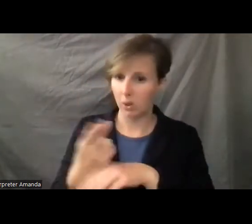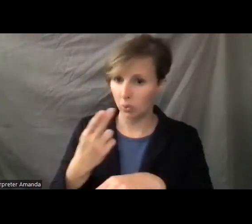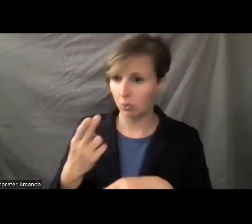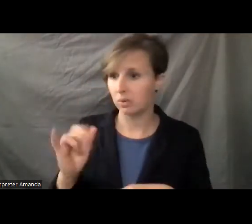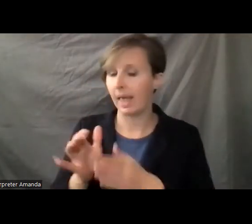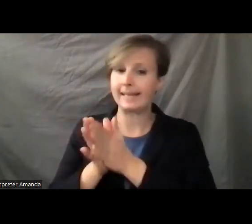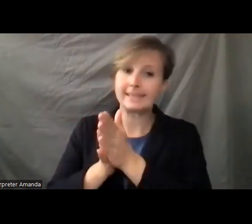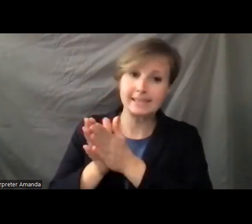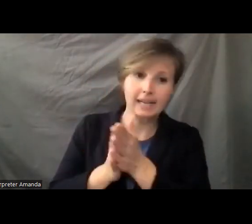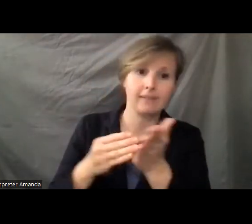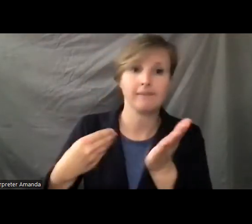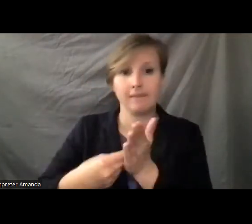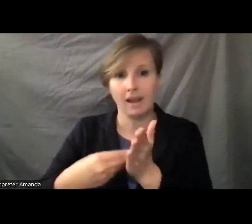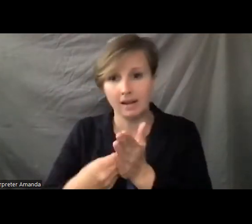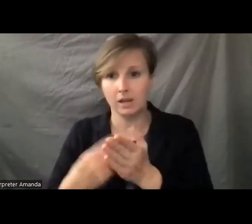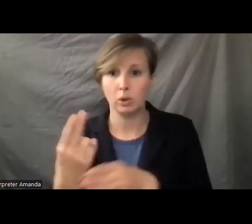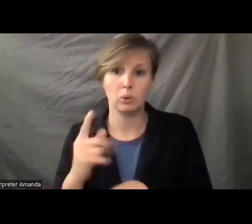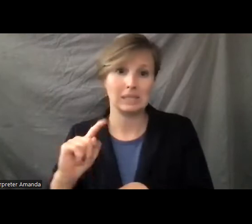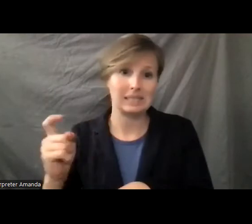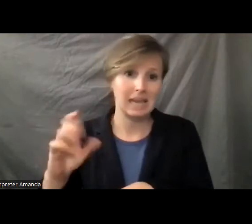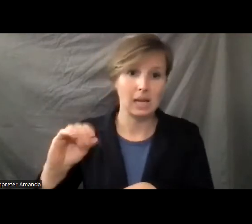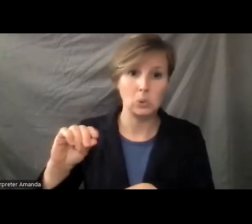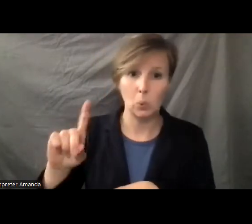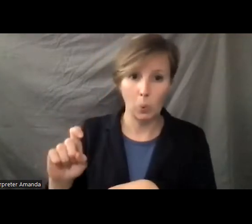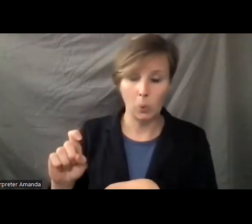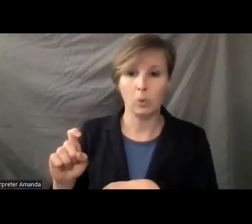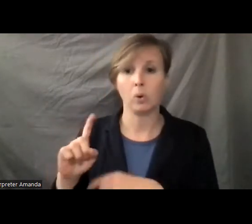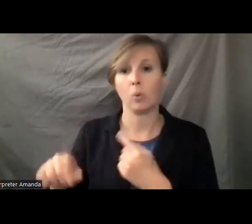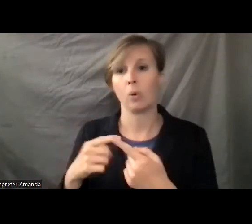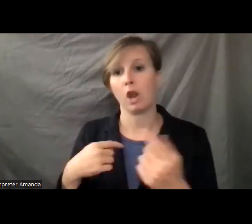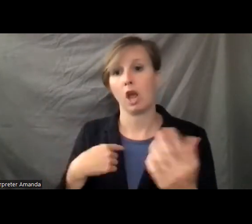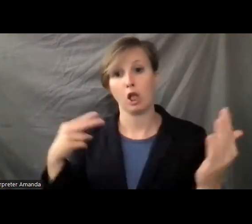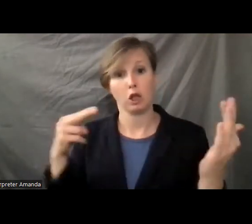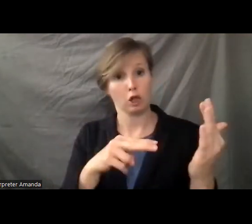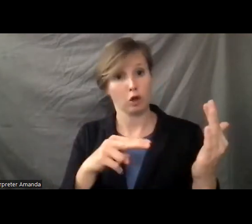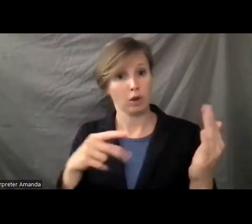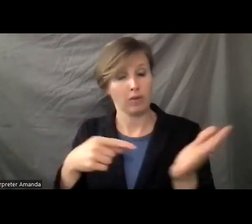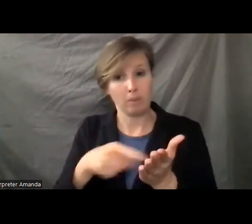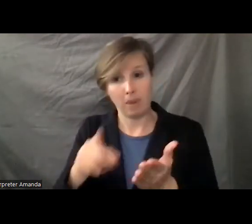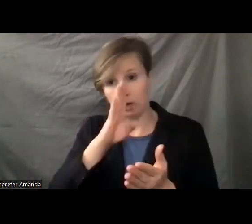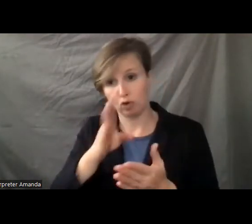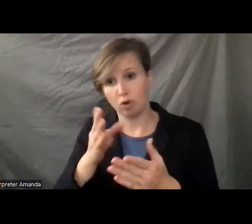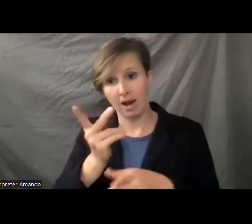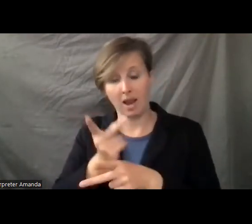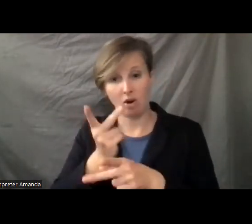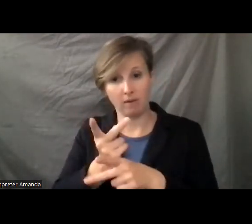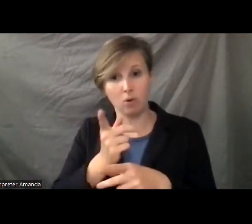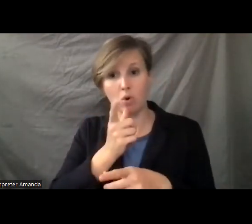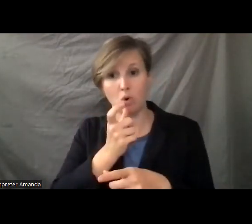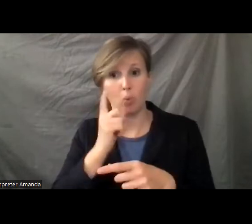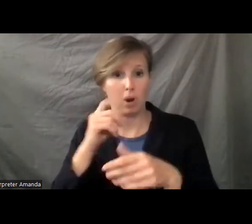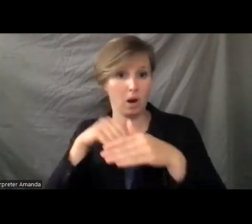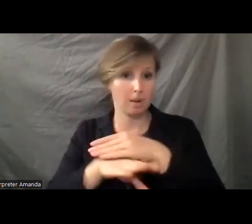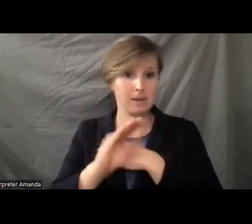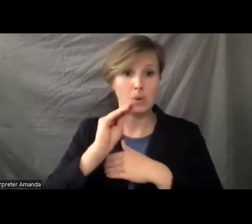incentives and funding, use of the tax code. When I look at the paid direct caregivers that would come into the home,